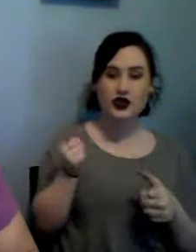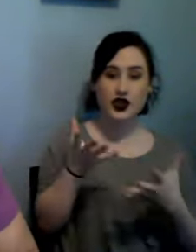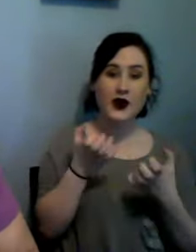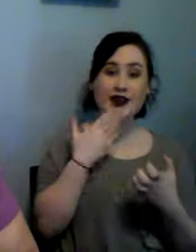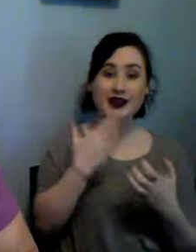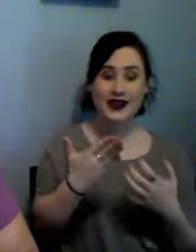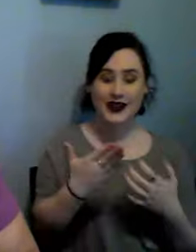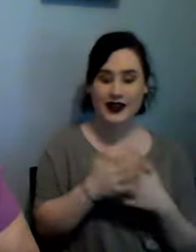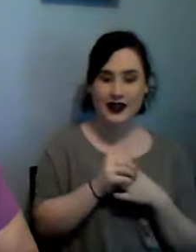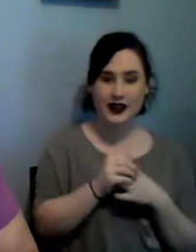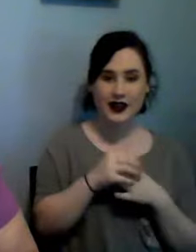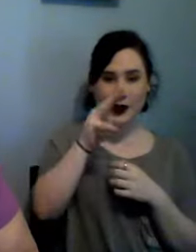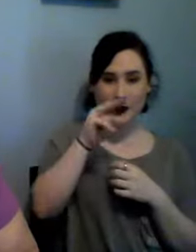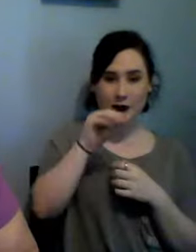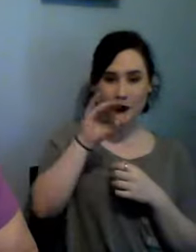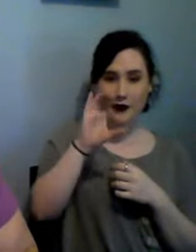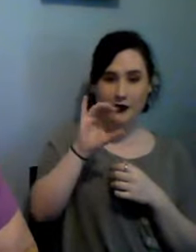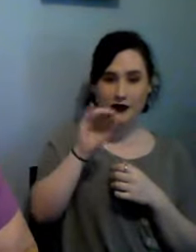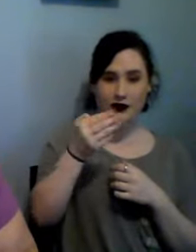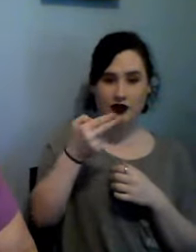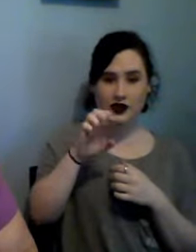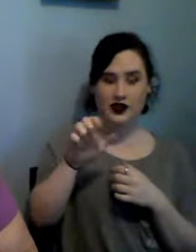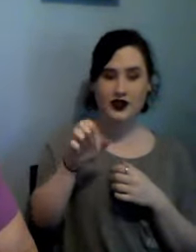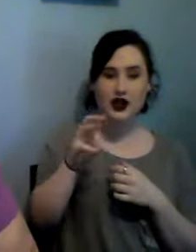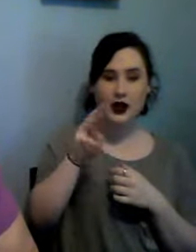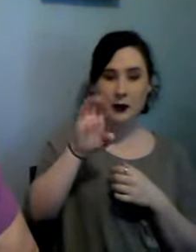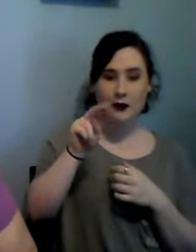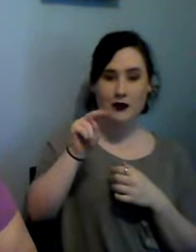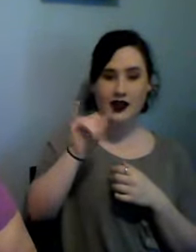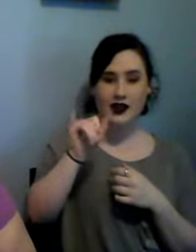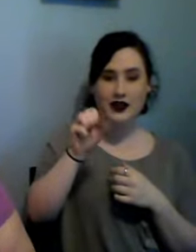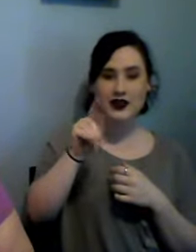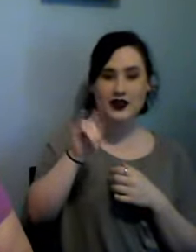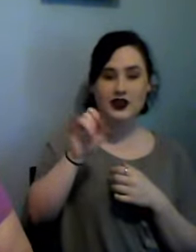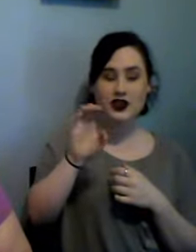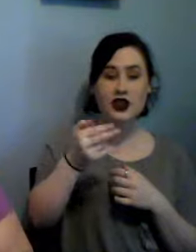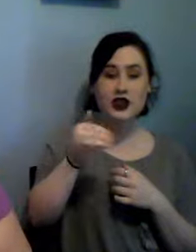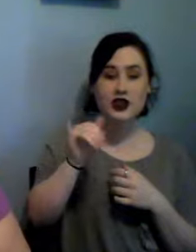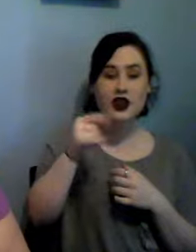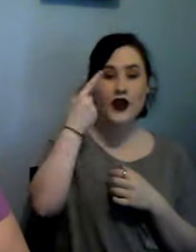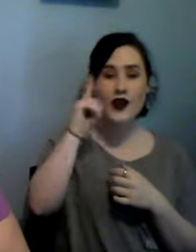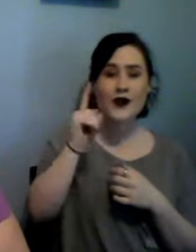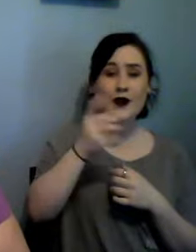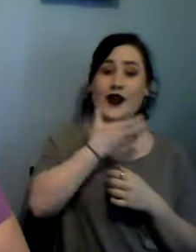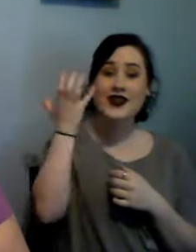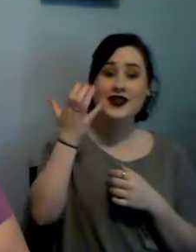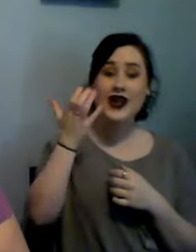Bendy Stitchy for the shout out I really do appreciate that very much